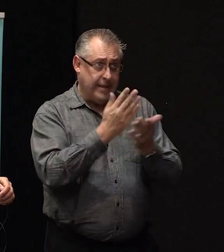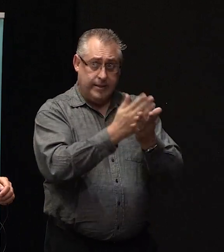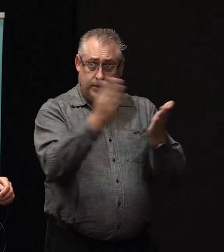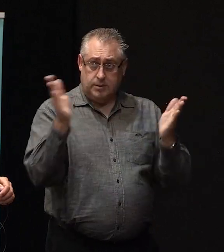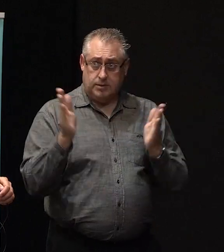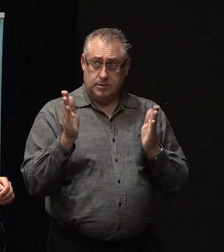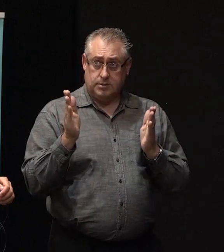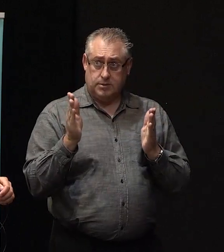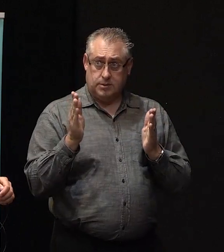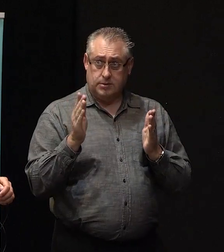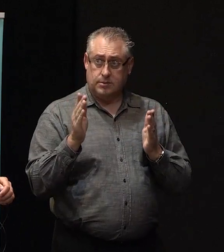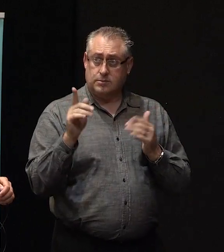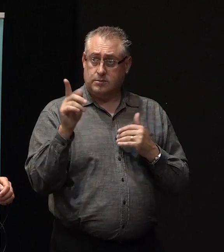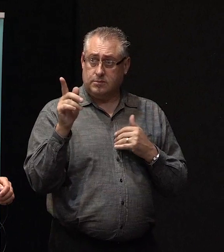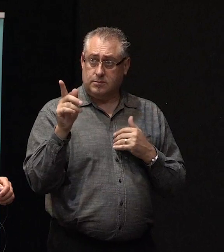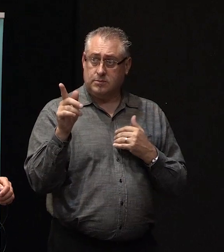thing?